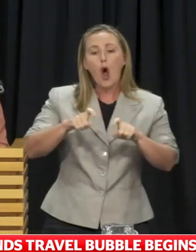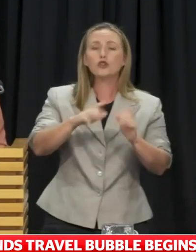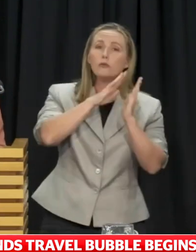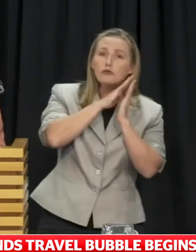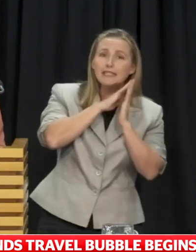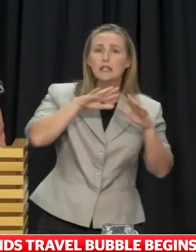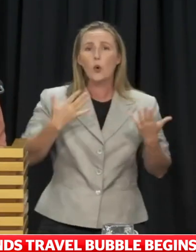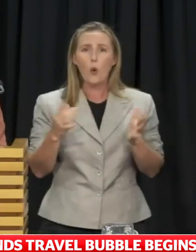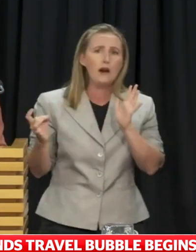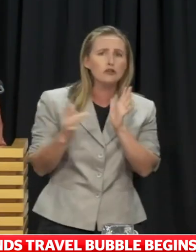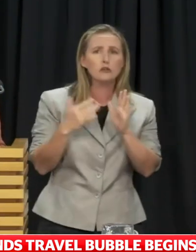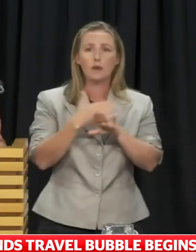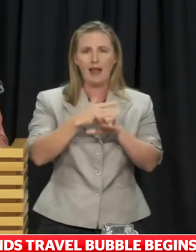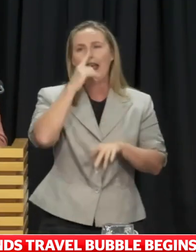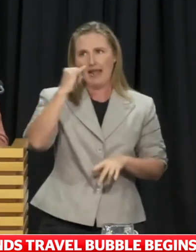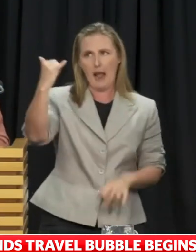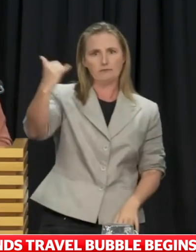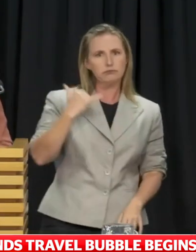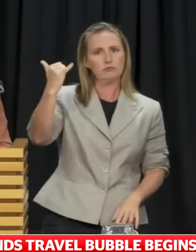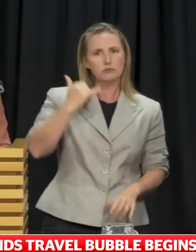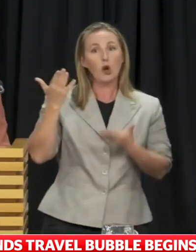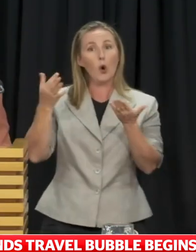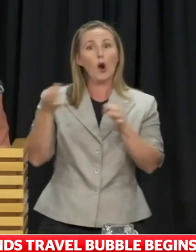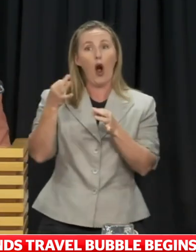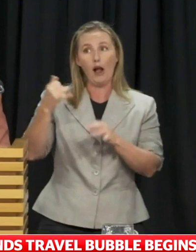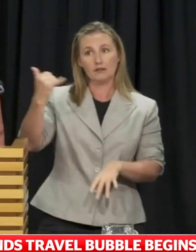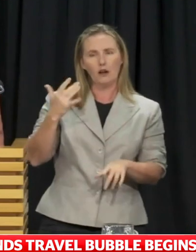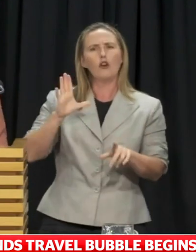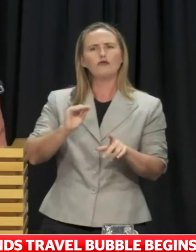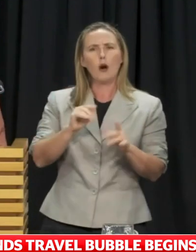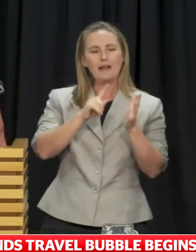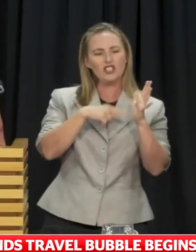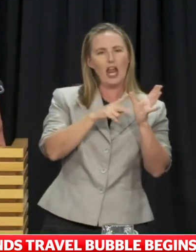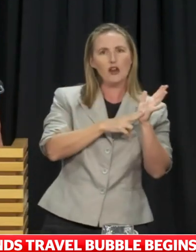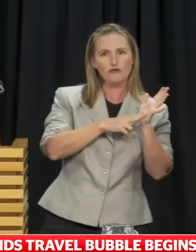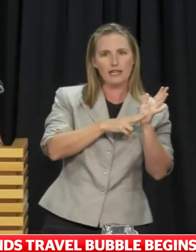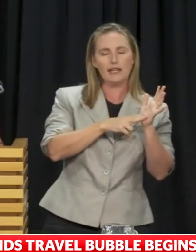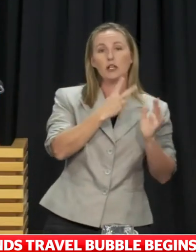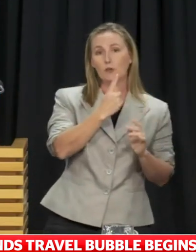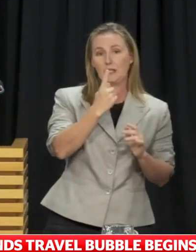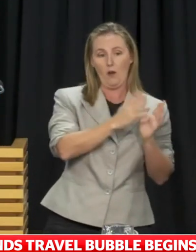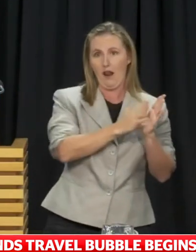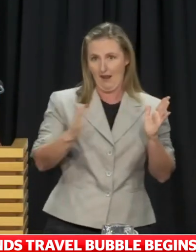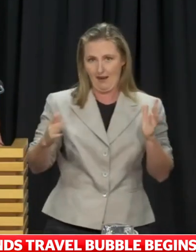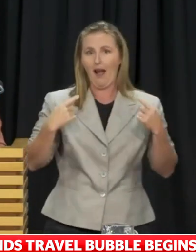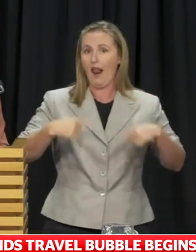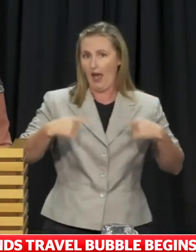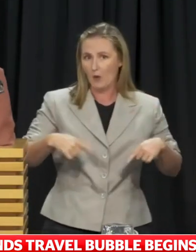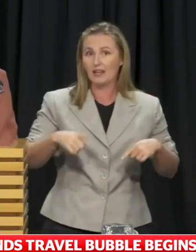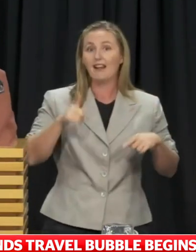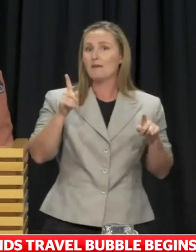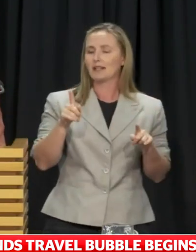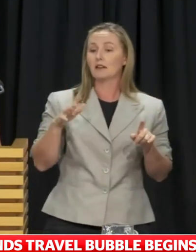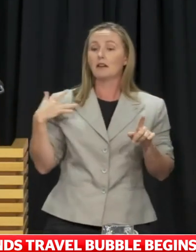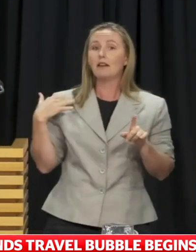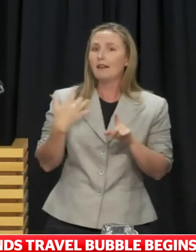from the Cook Islands to New Zealand since January 21. But it has not been until now that we have been